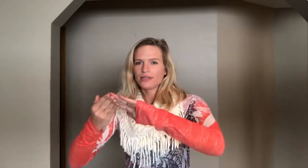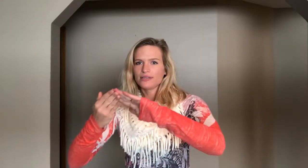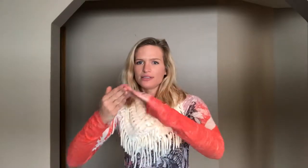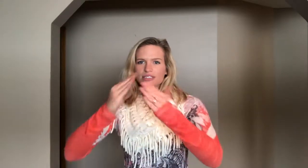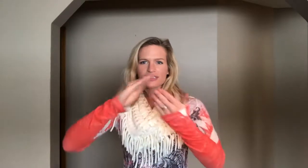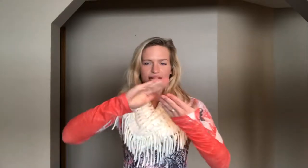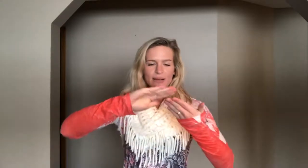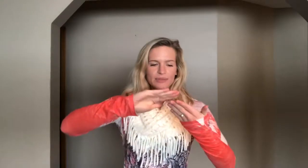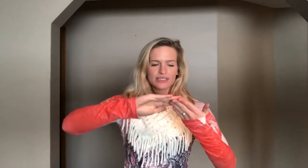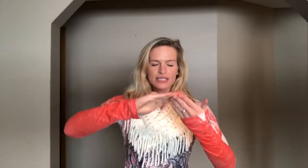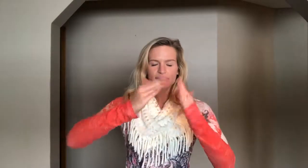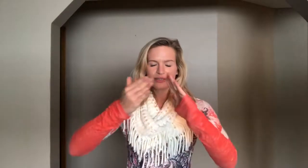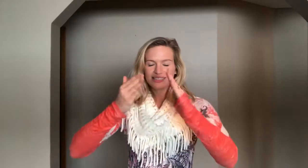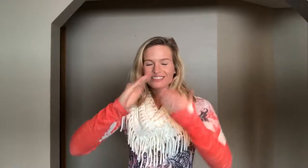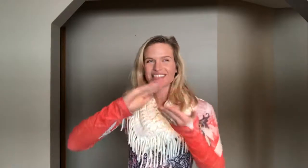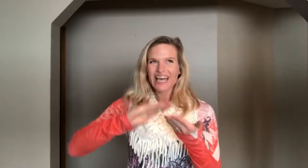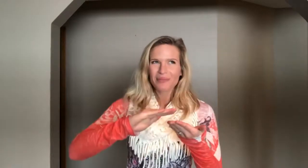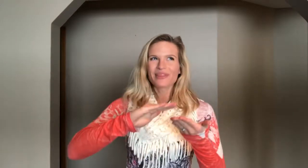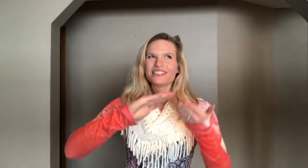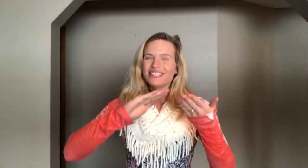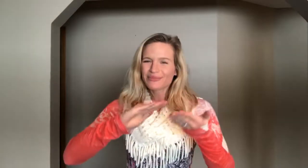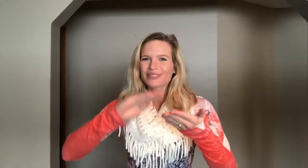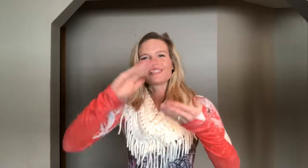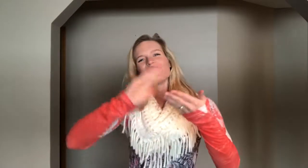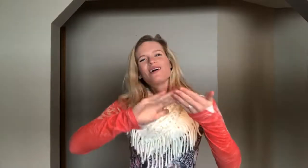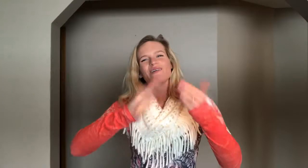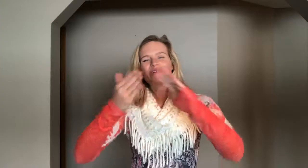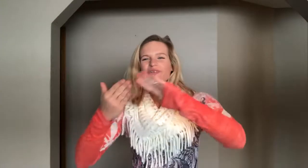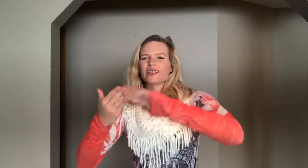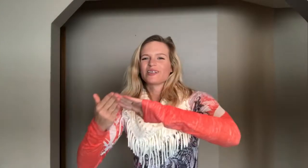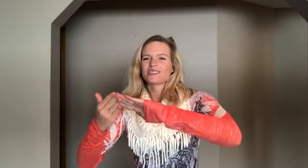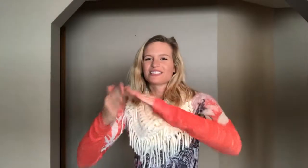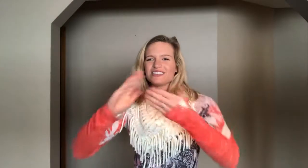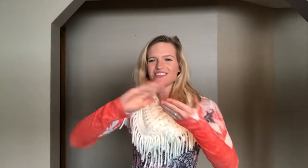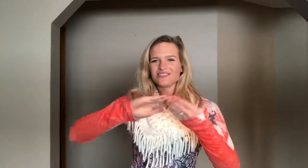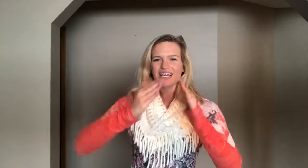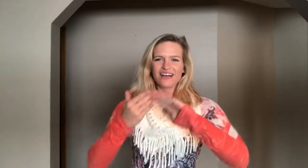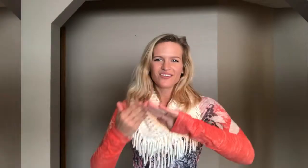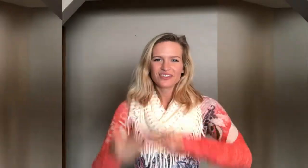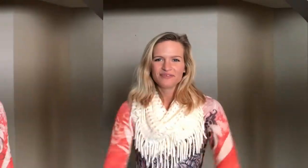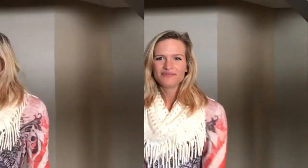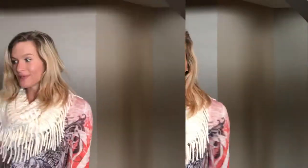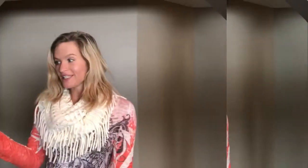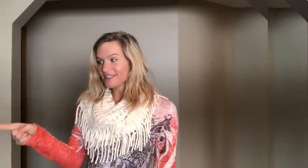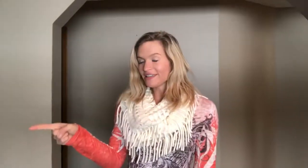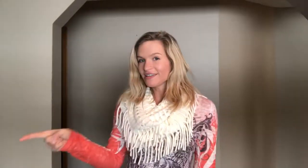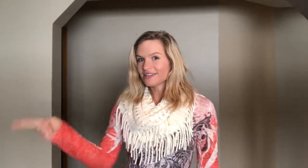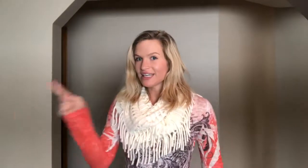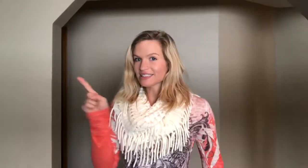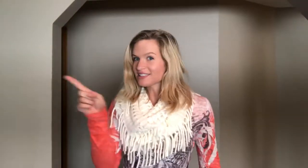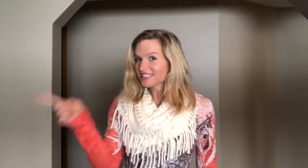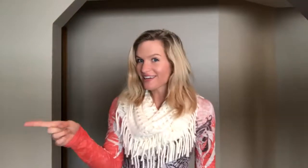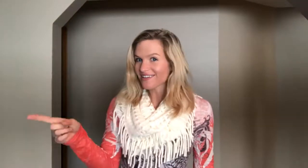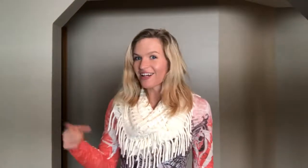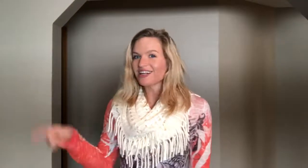You just tap the top tap the tips of your fingers to town. So he as in Santa Claus